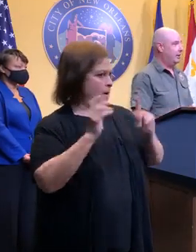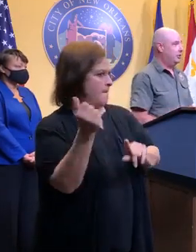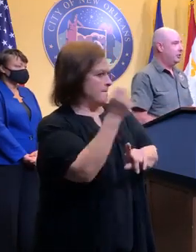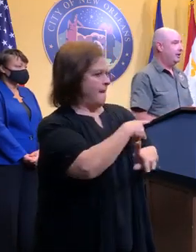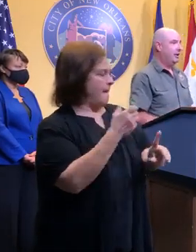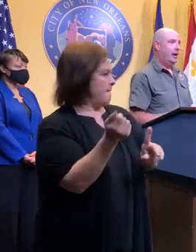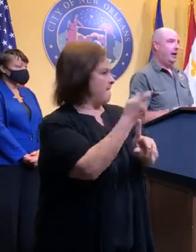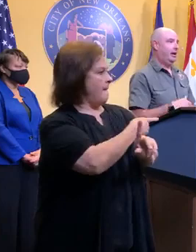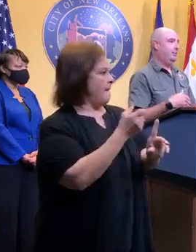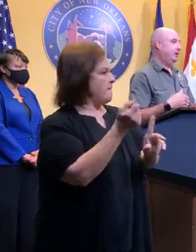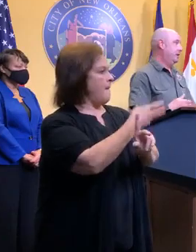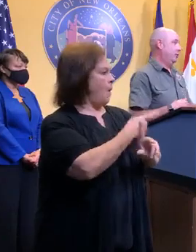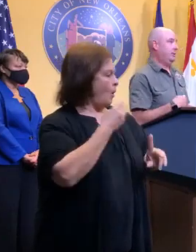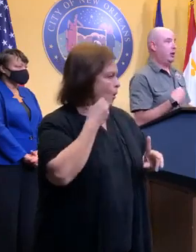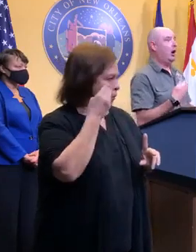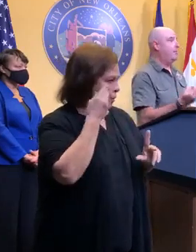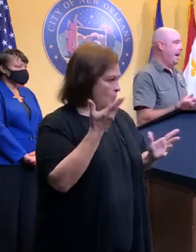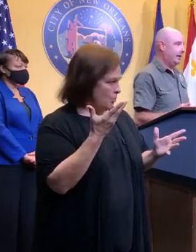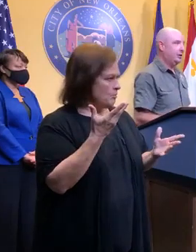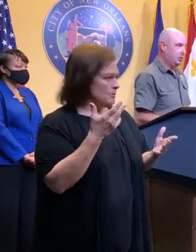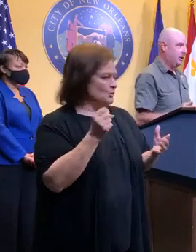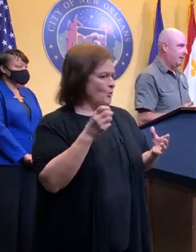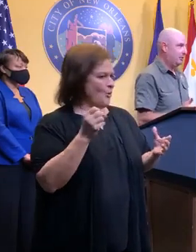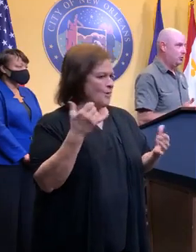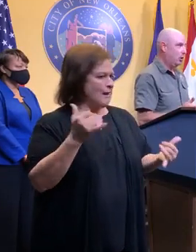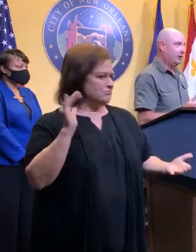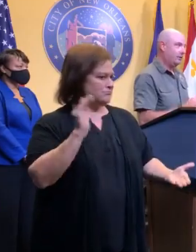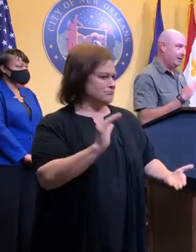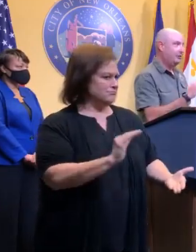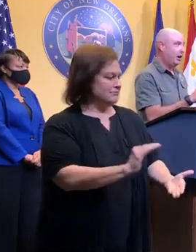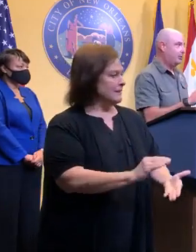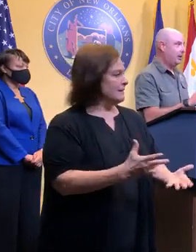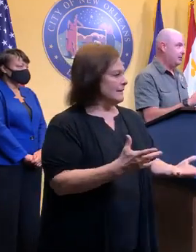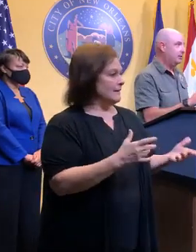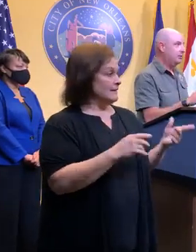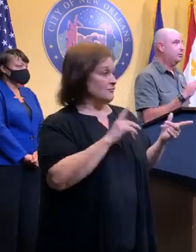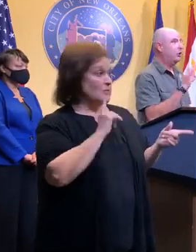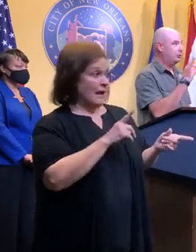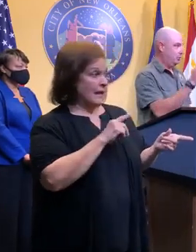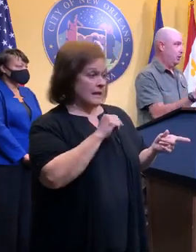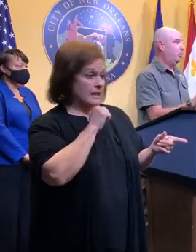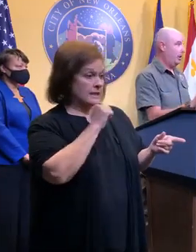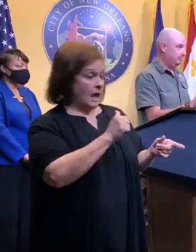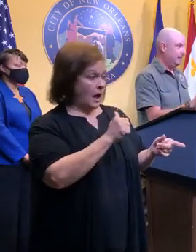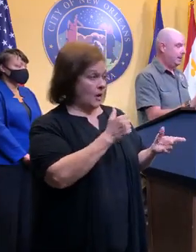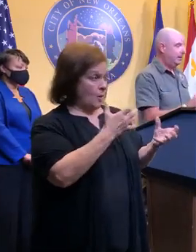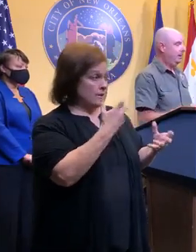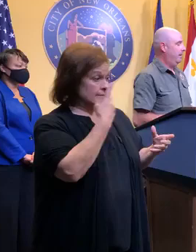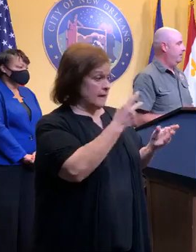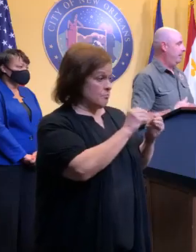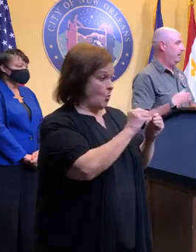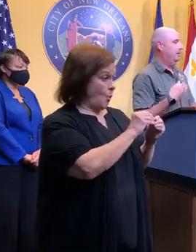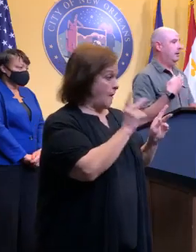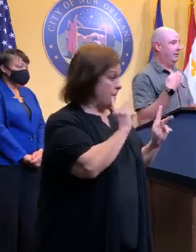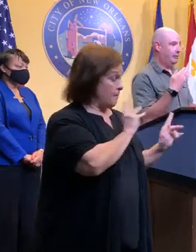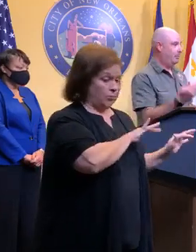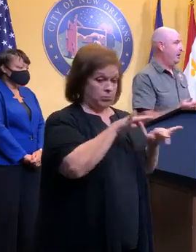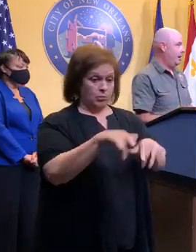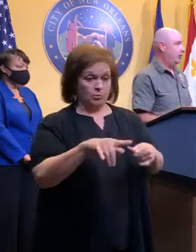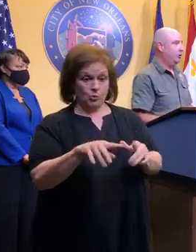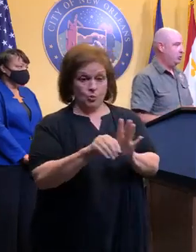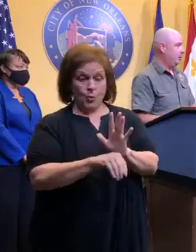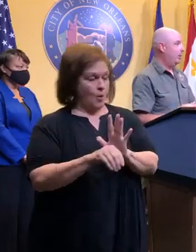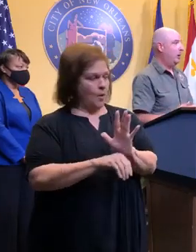There's been consolidation. I'm not saying it would be an automatic that you would come back to New Orleans. That is not the right thing to do, call 2-1-1. And then